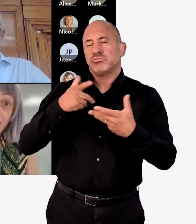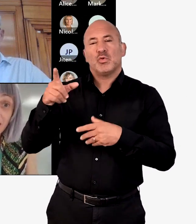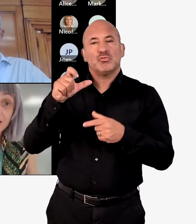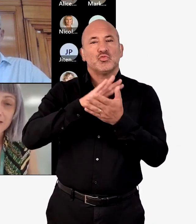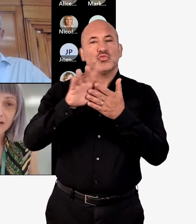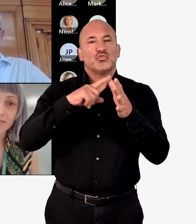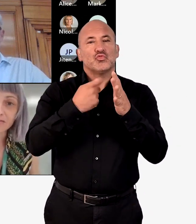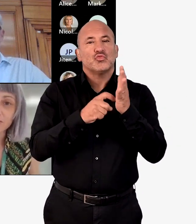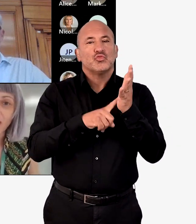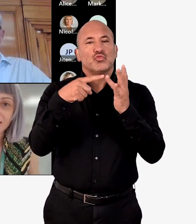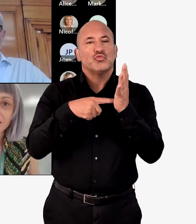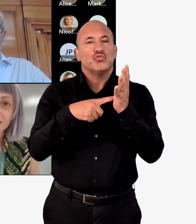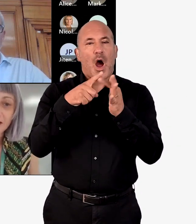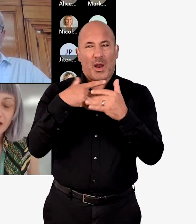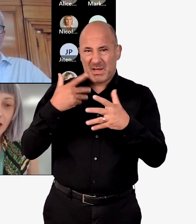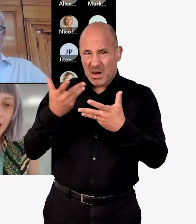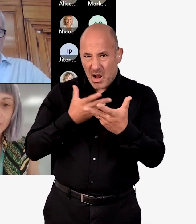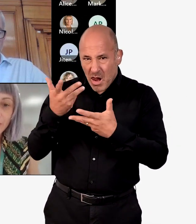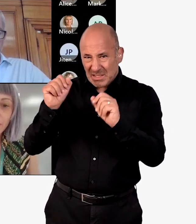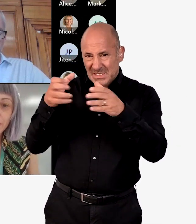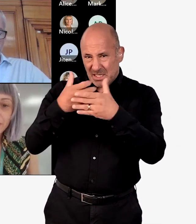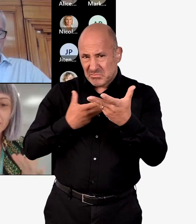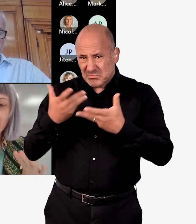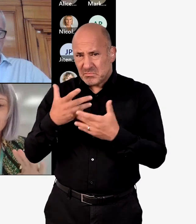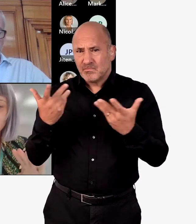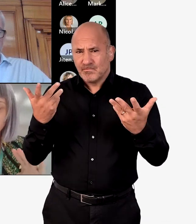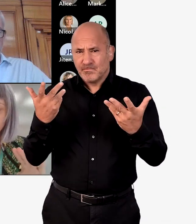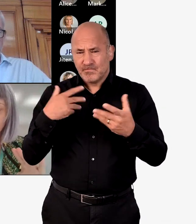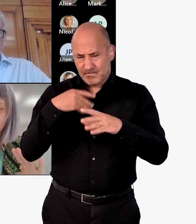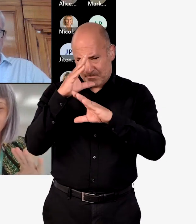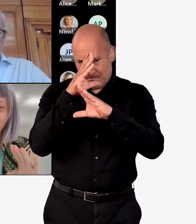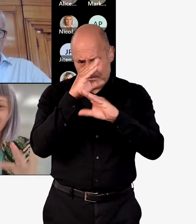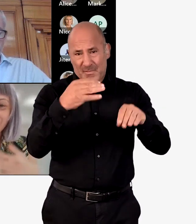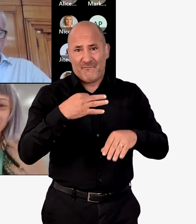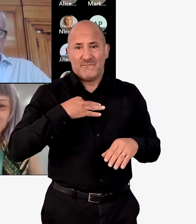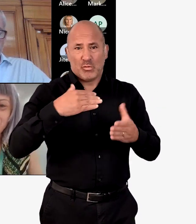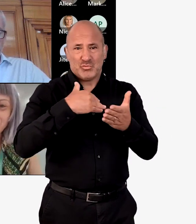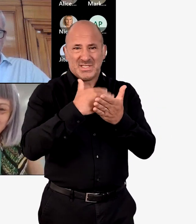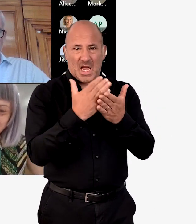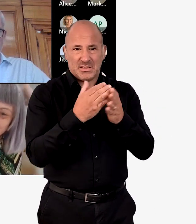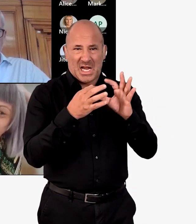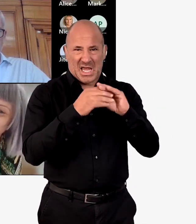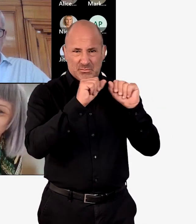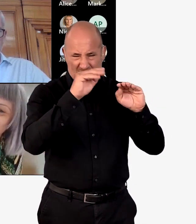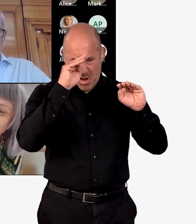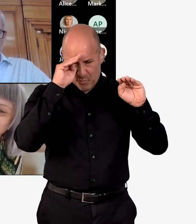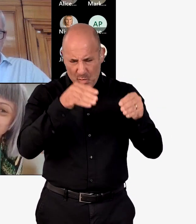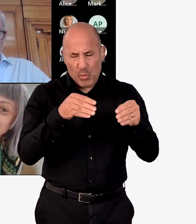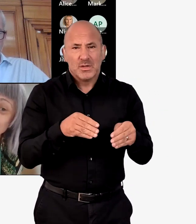well as residents. For me, I think, and I've spoken to Charlotte about it and her team,